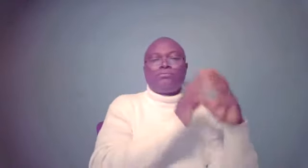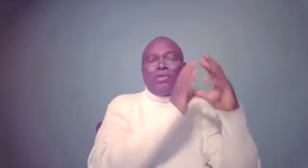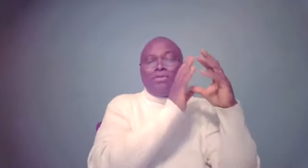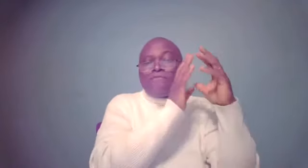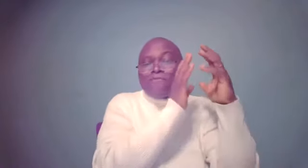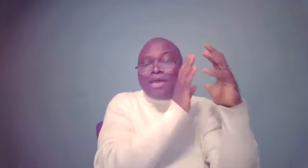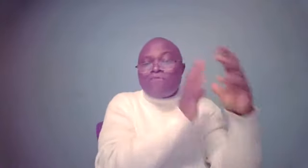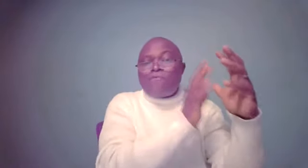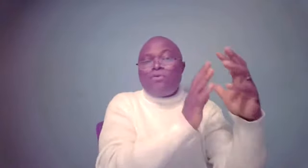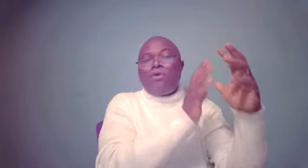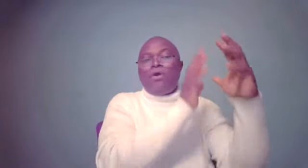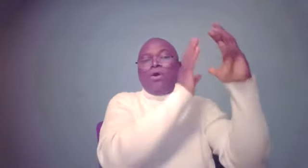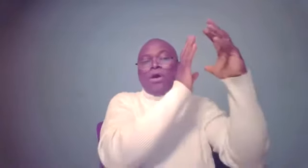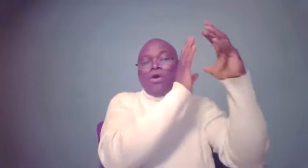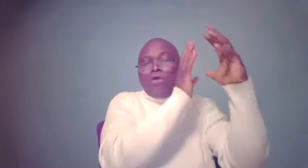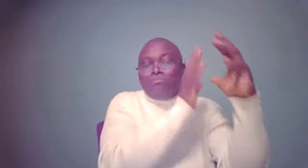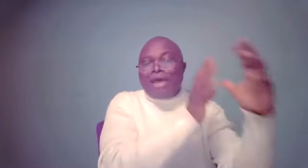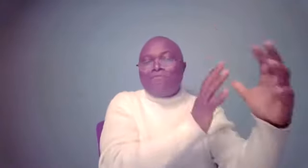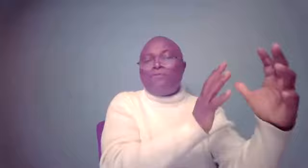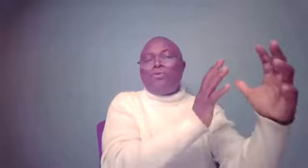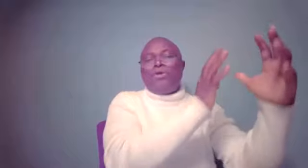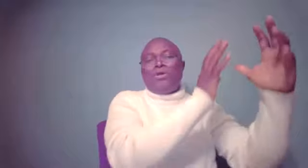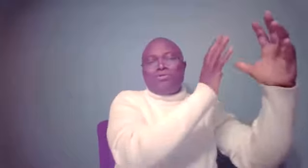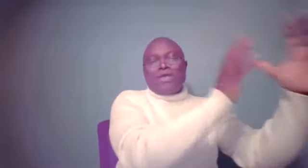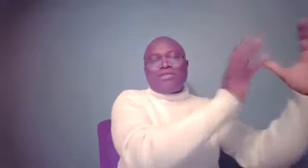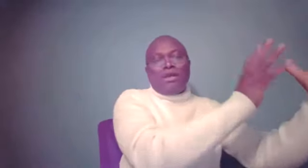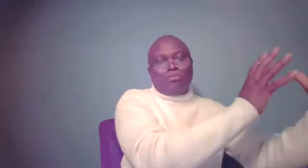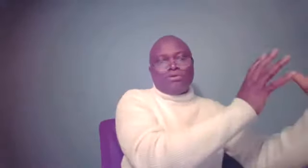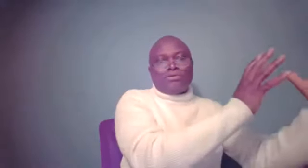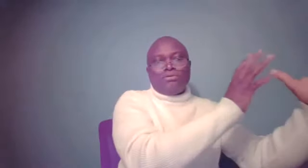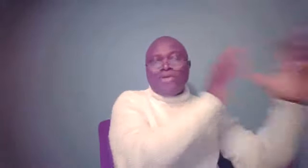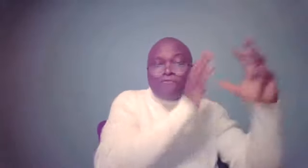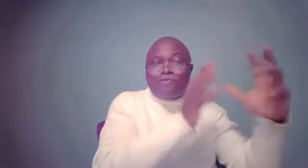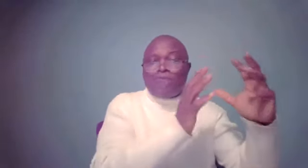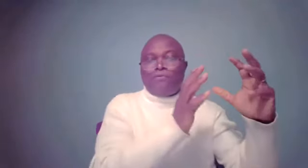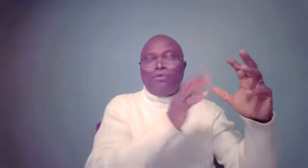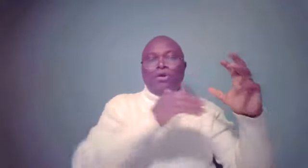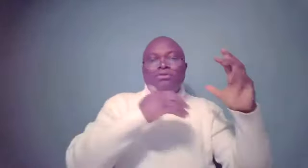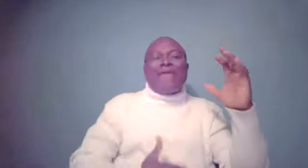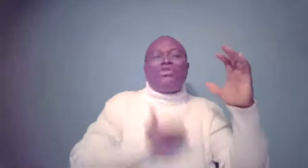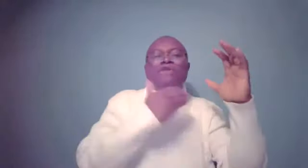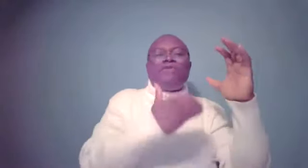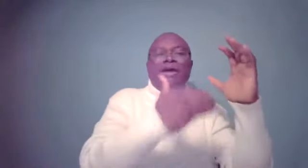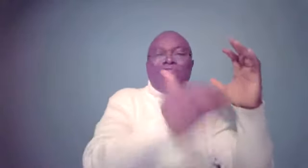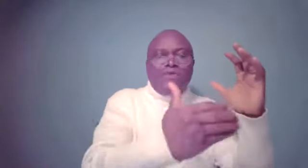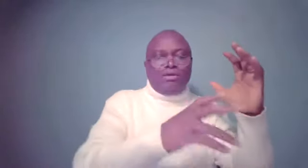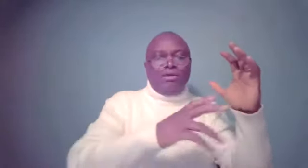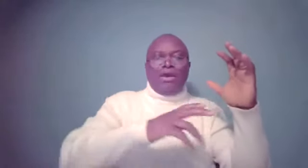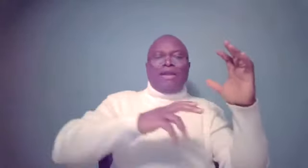The fearful, unmindful destiny helpers. They are fearful. They are driven by fear. And